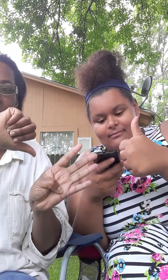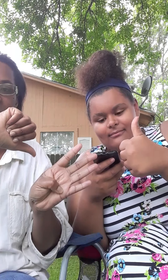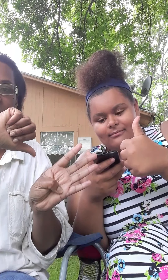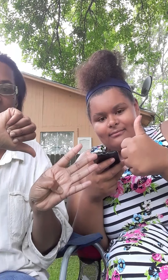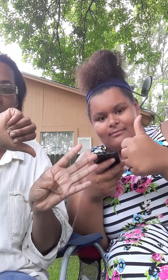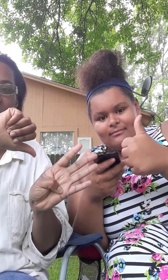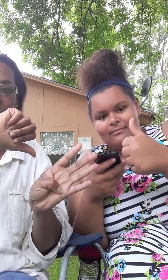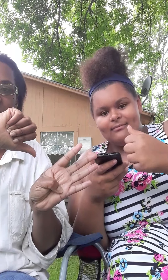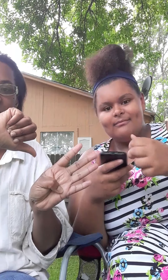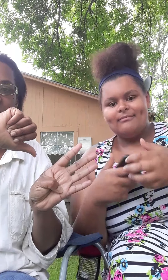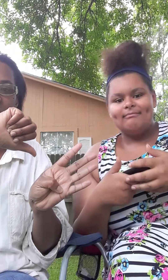cleaning up. Shit.